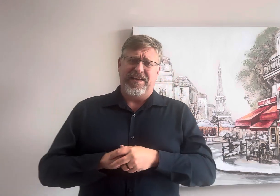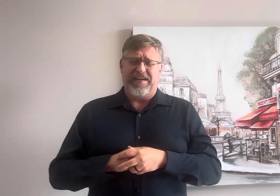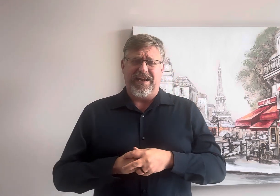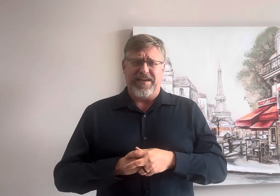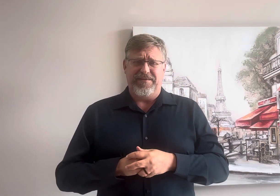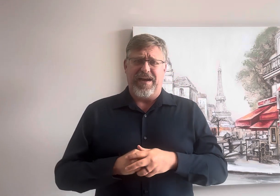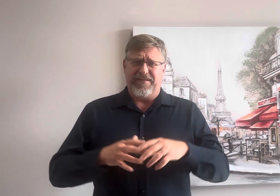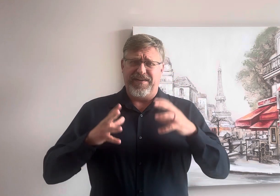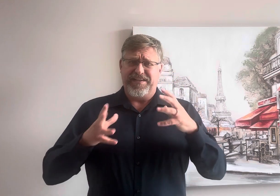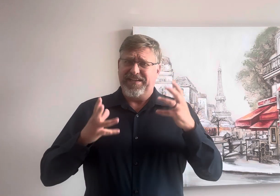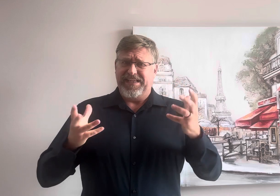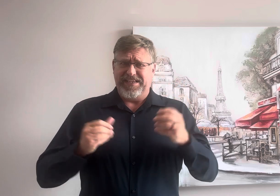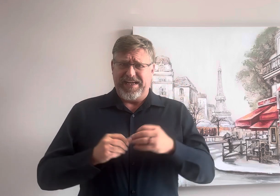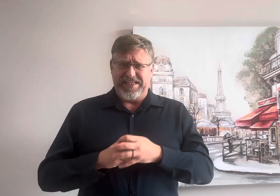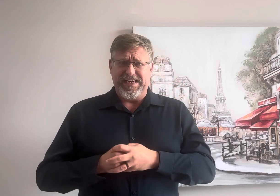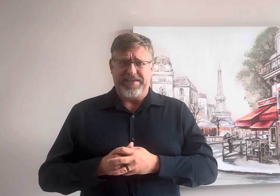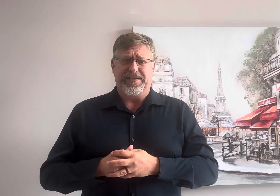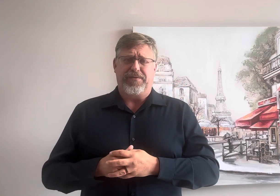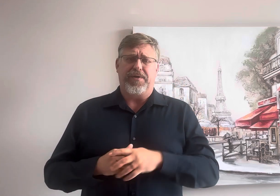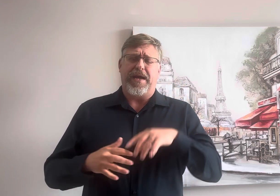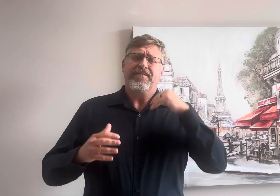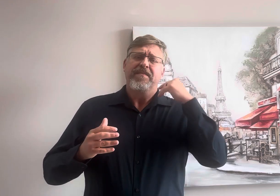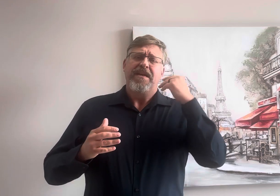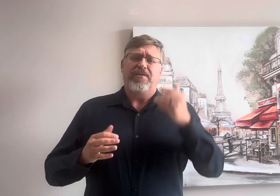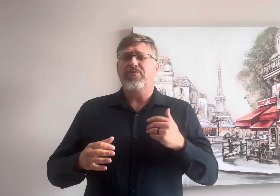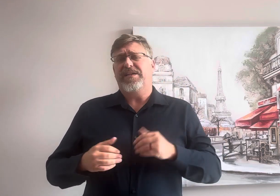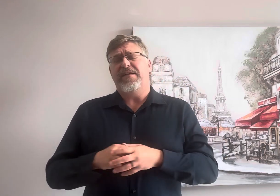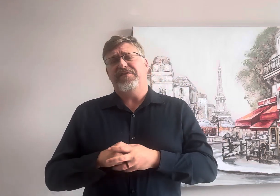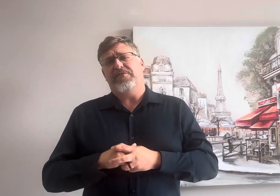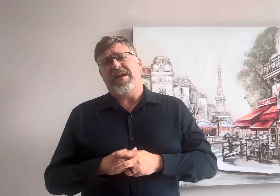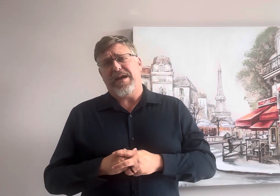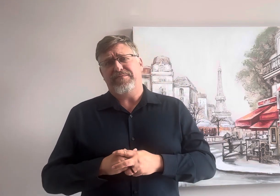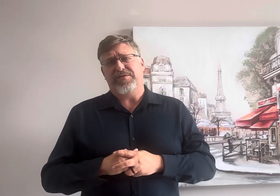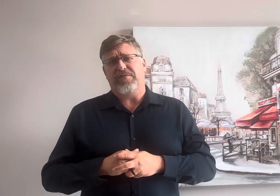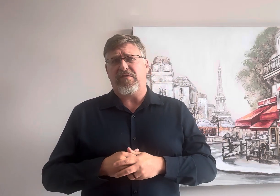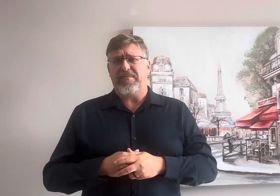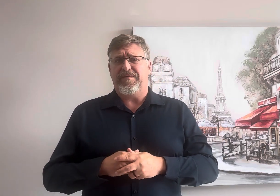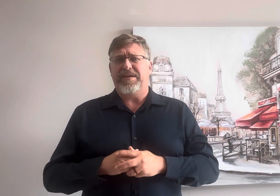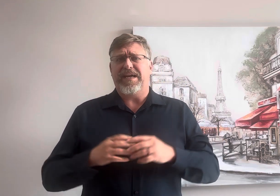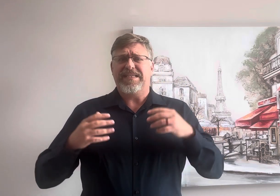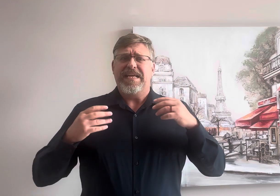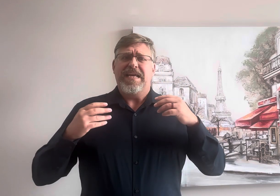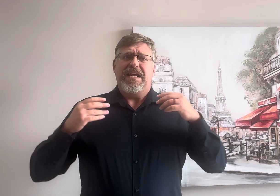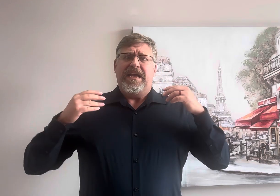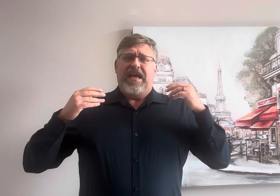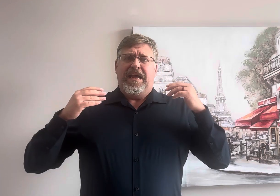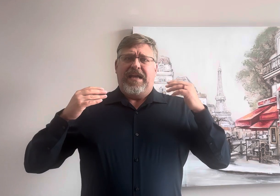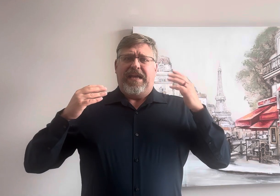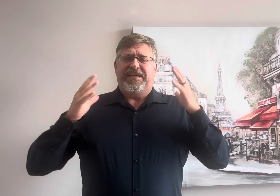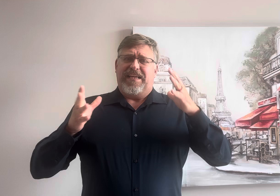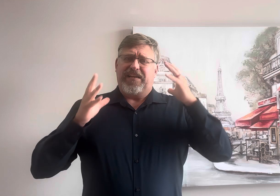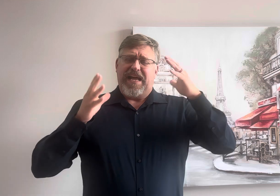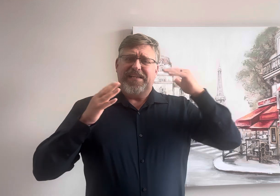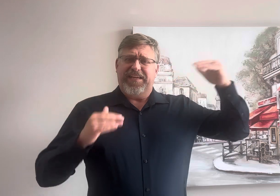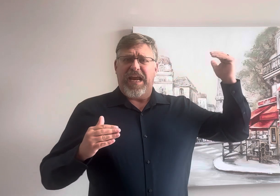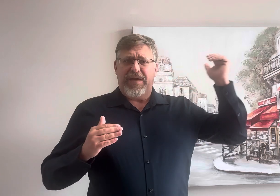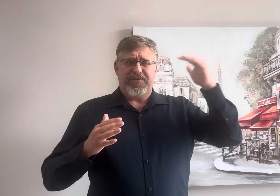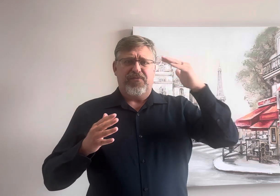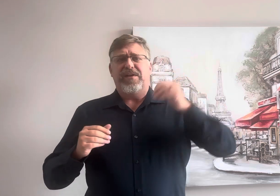and dive into these ideas okay nose dive is a great episode for me because it's that classic hamster wheel